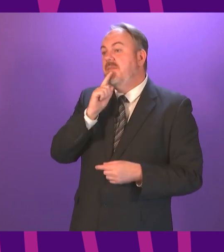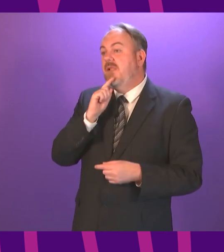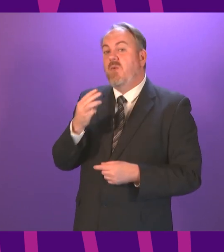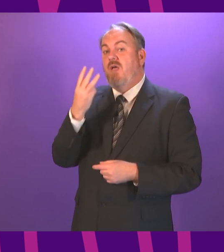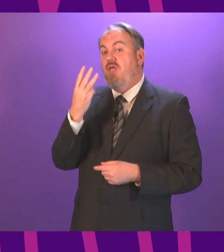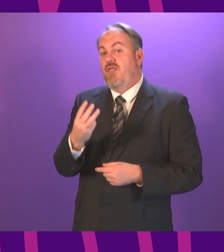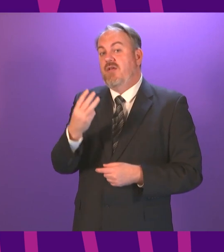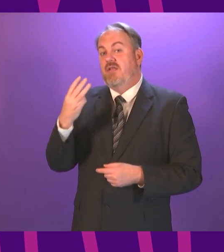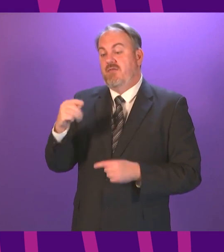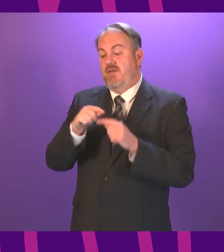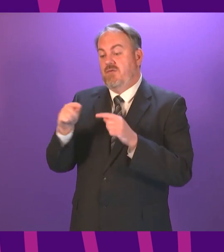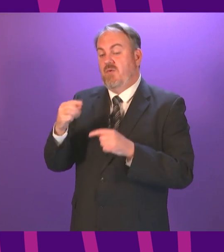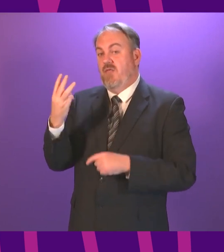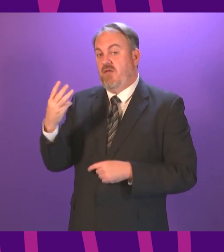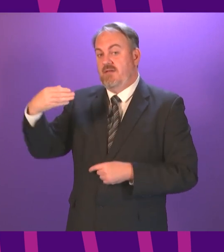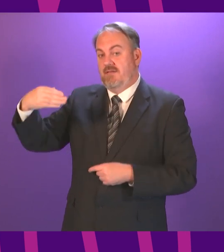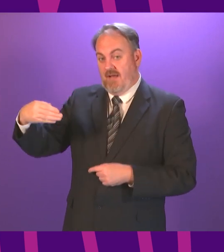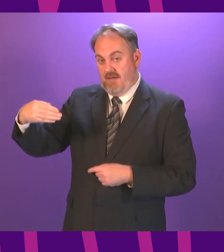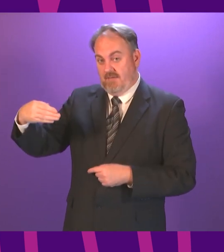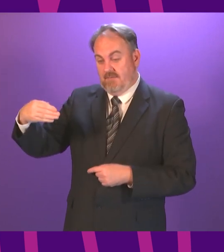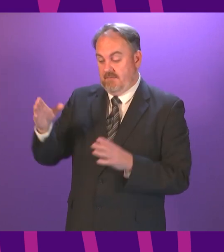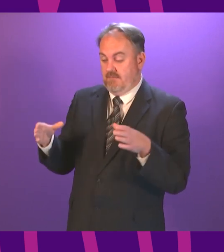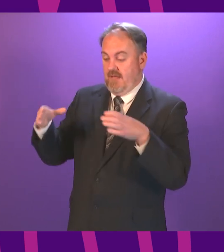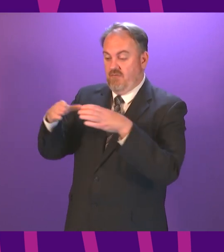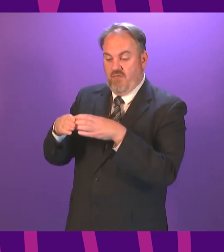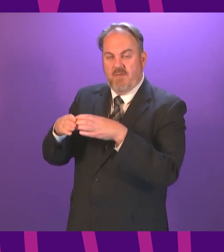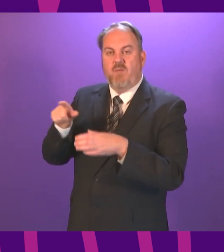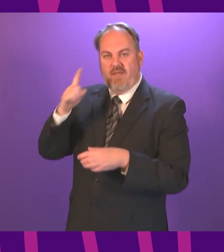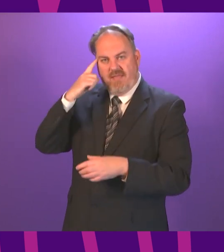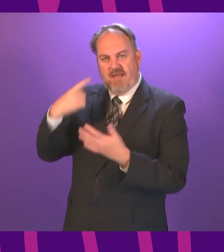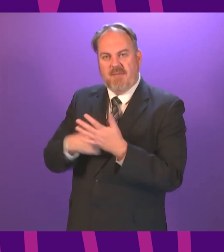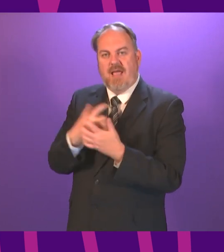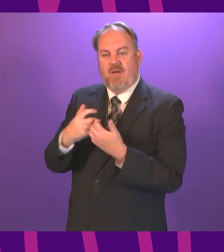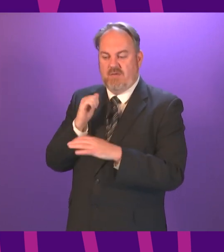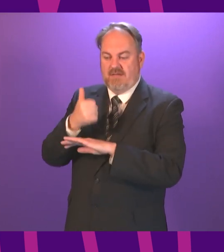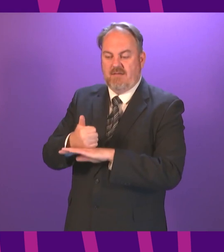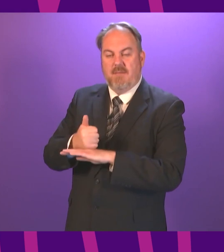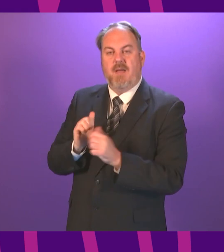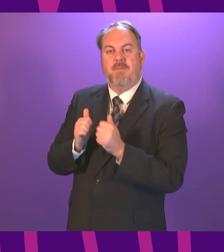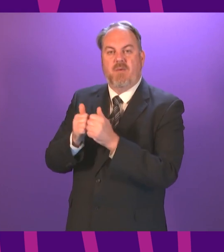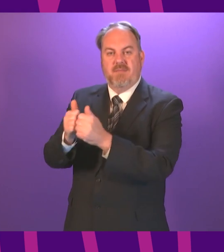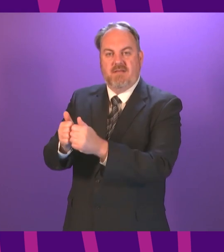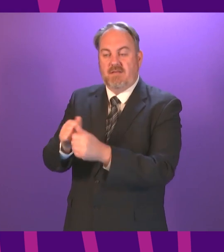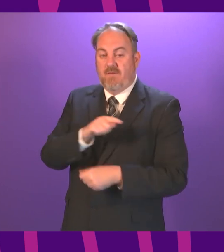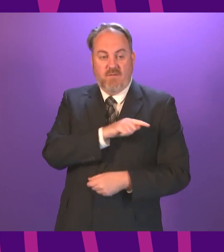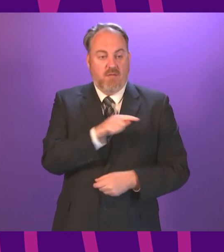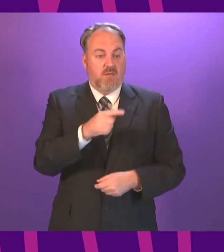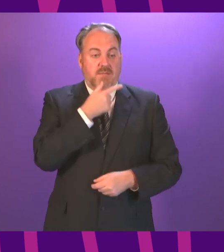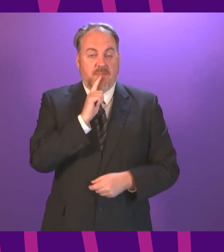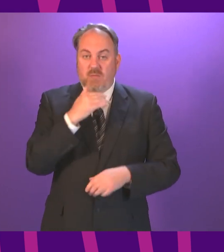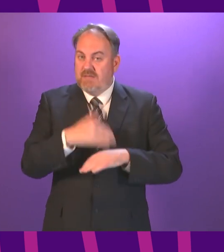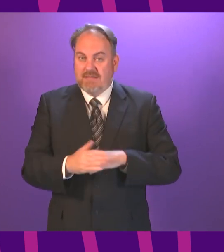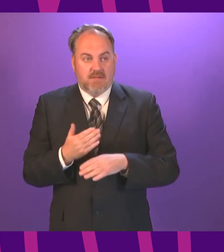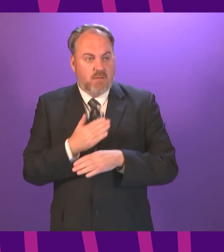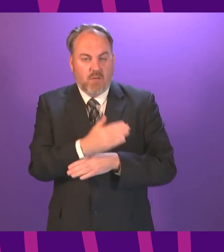40 to 49 also. So that is urgently being looked at as we speak. Also, those that did not attend, those that we have phone numbers